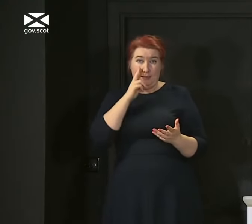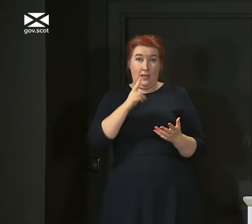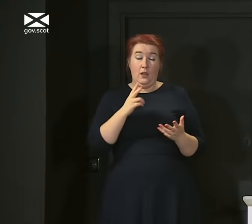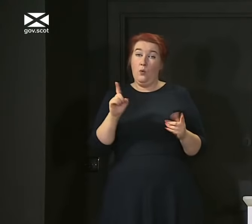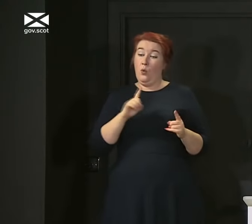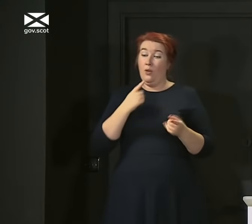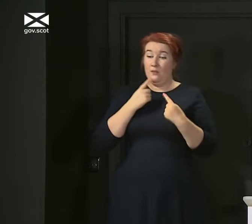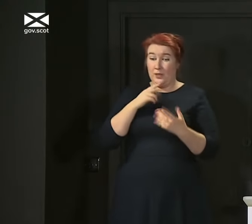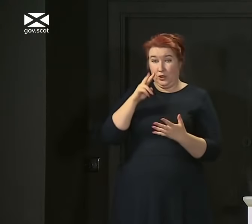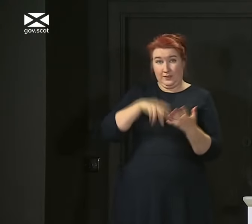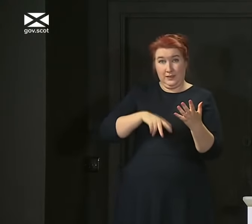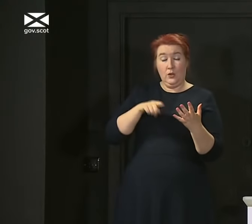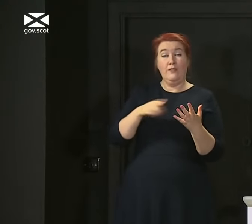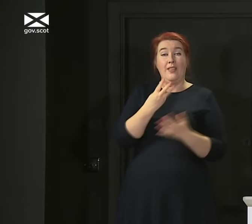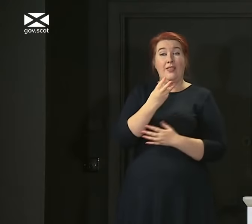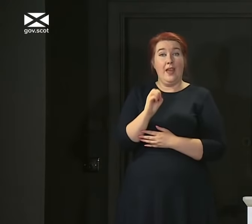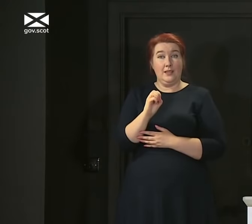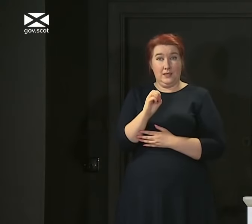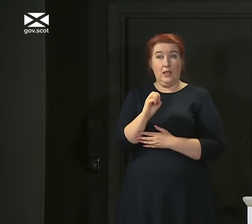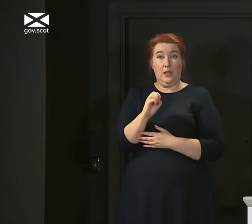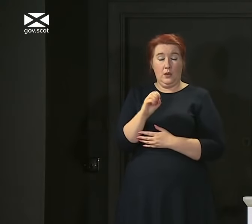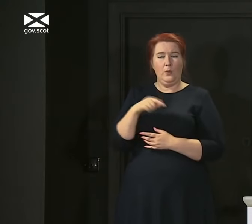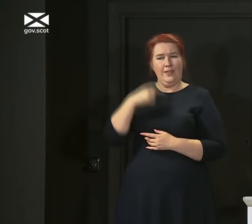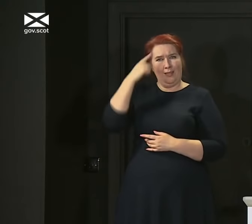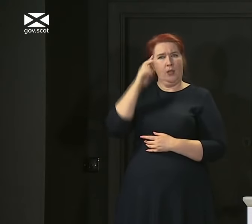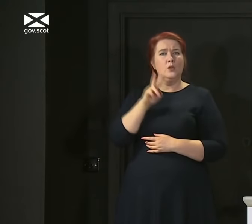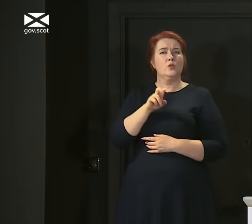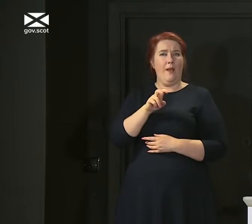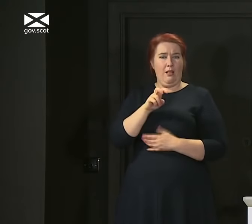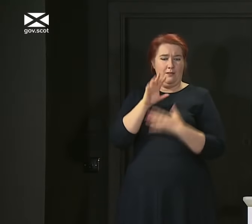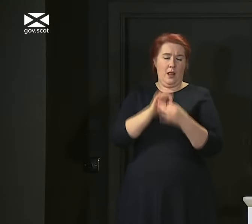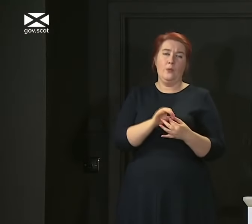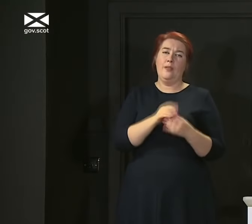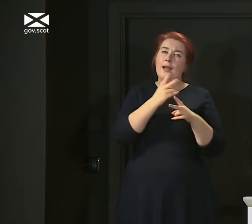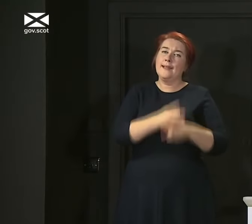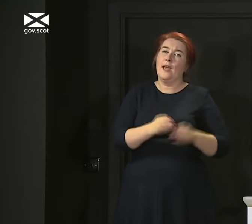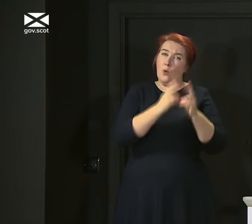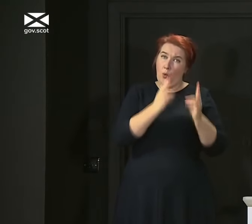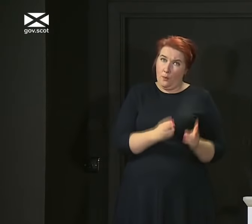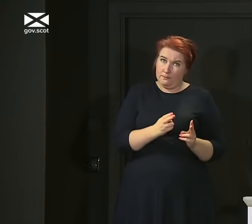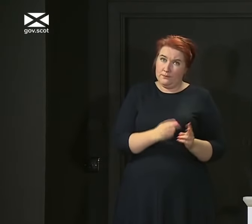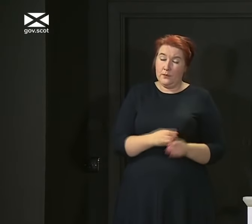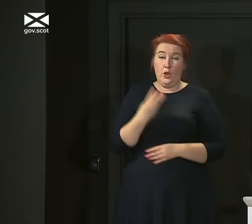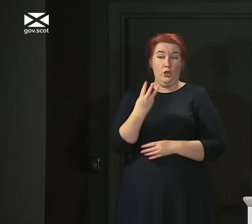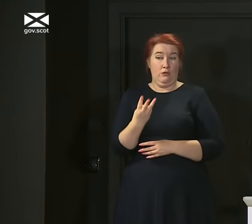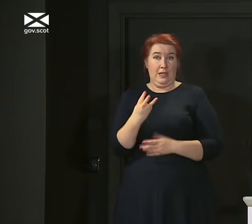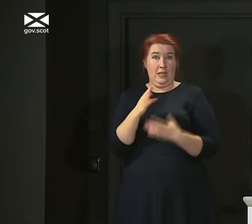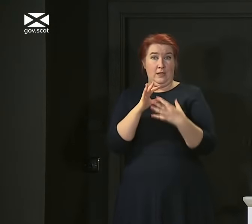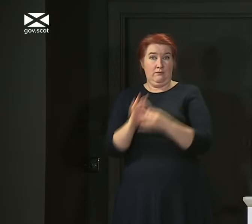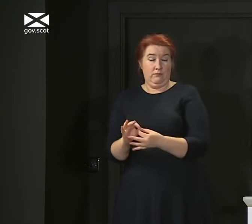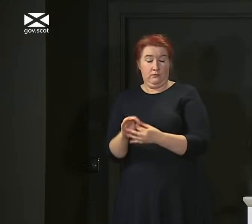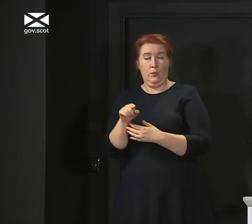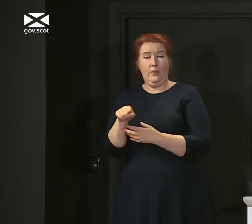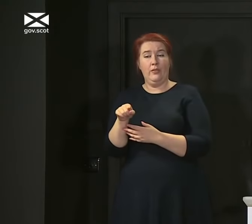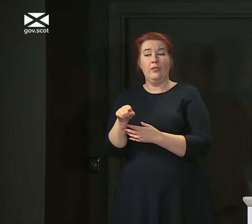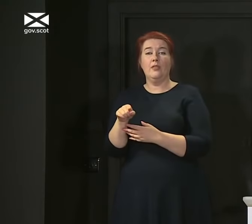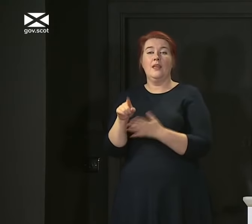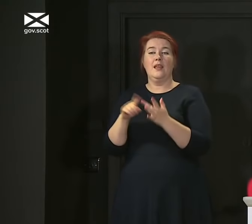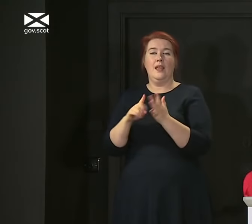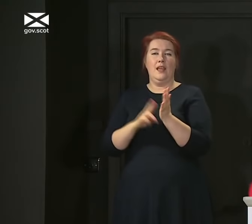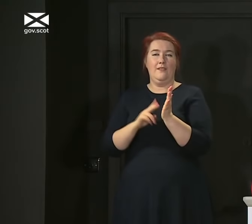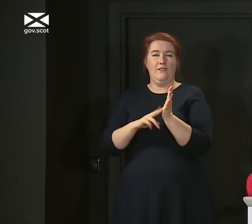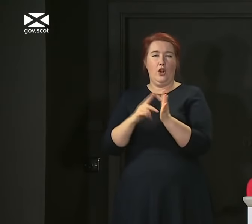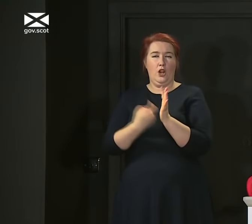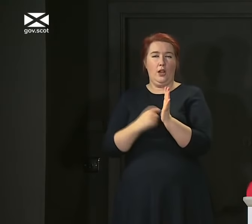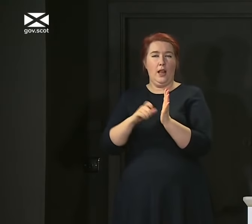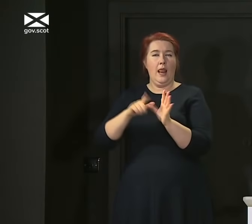information I've got, of the 30, we think 12 are associated with care homes. Three are associated with the outbreak in Inverclyde.